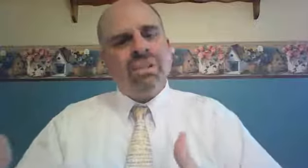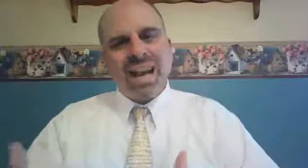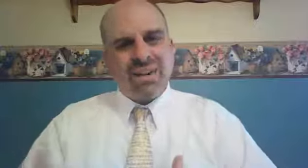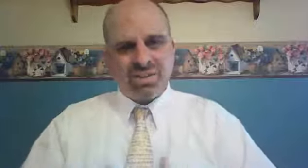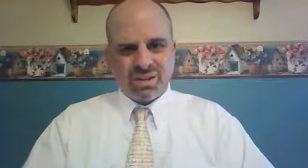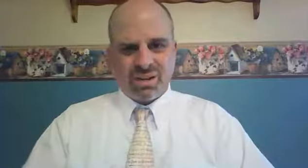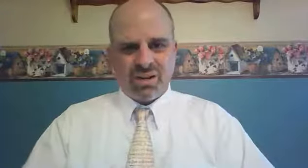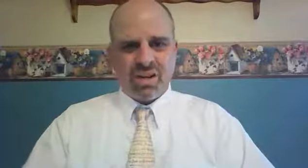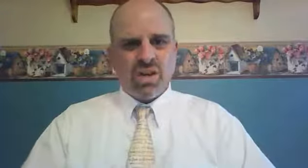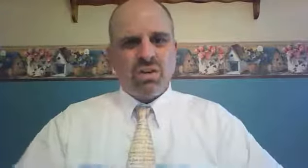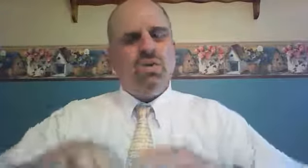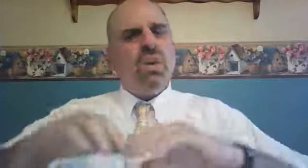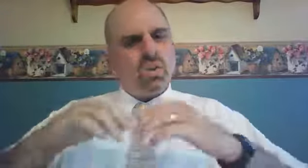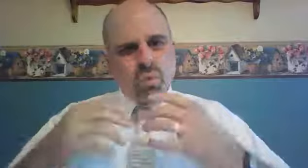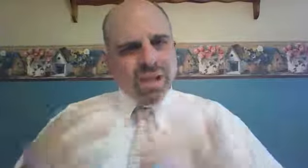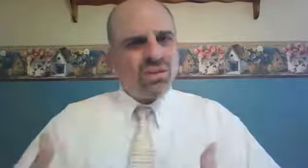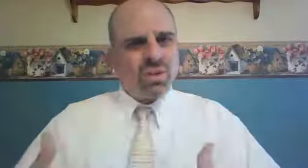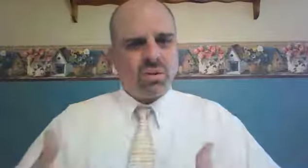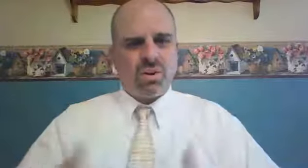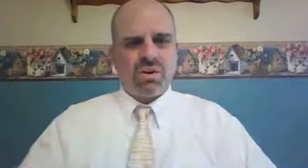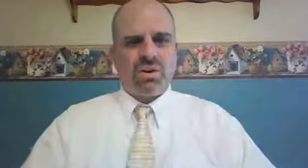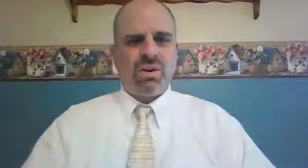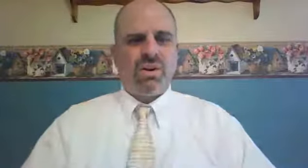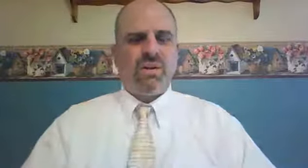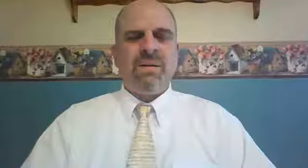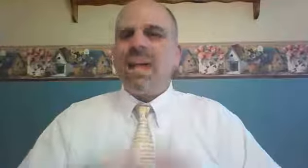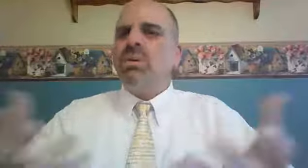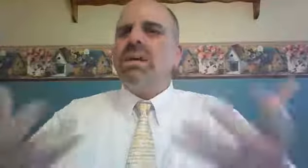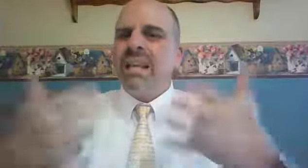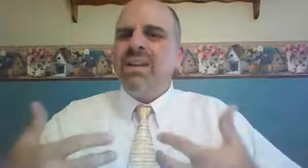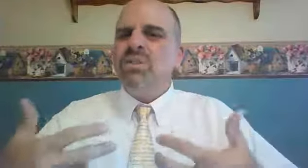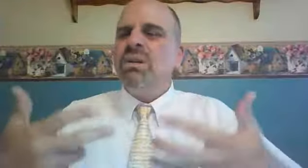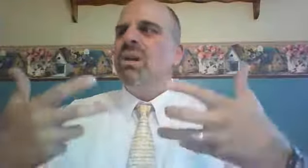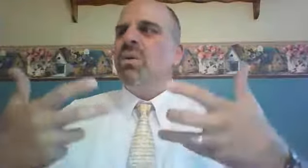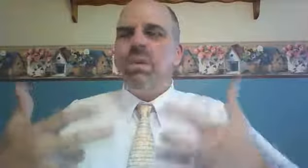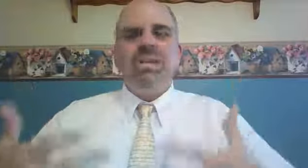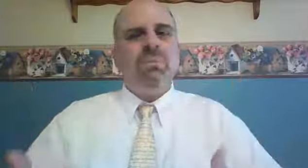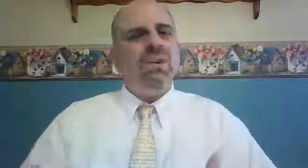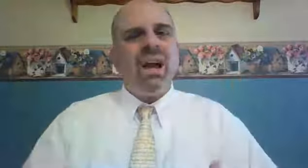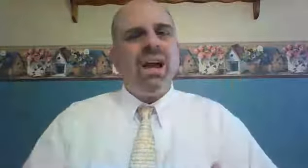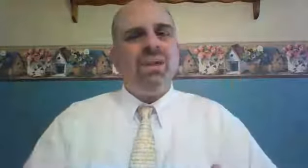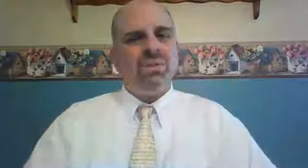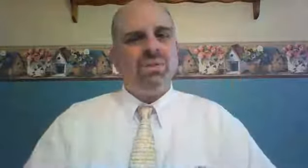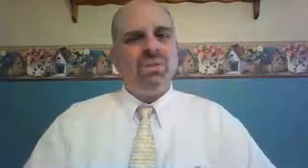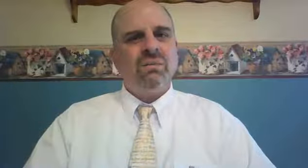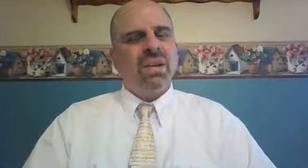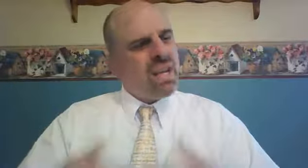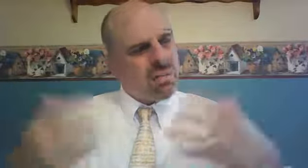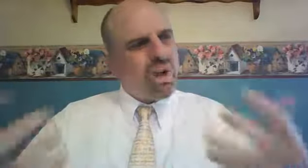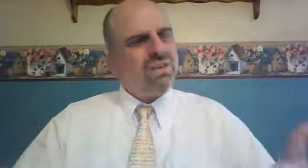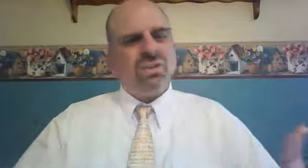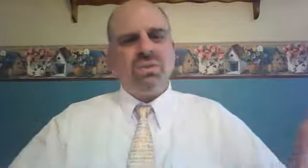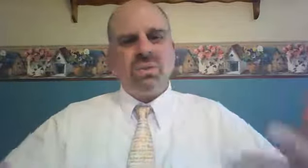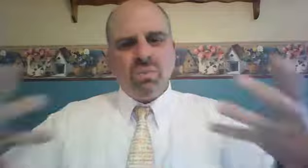protection. To rescue her. That's what a kinsman redeemer does. He rescues and